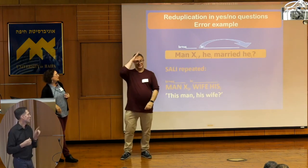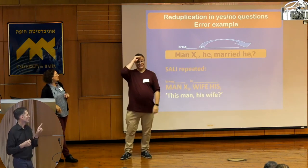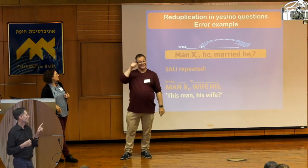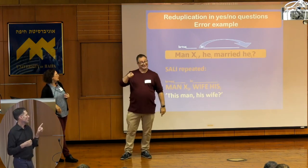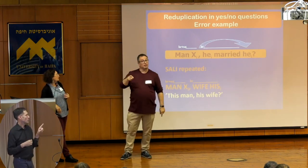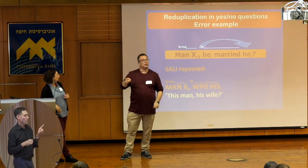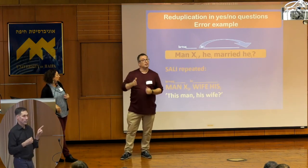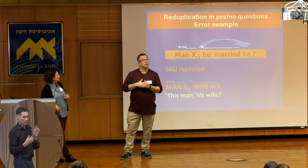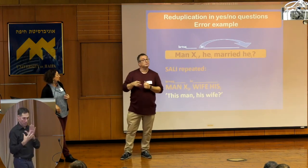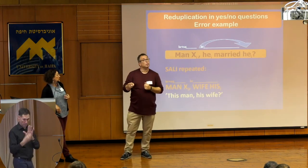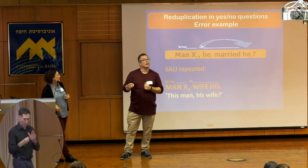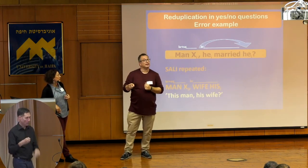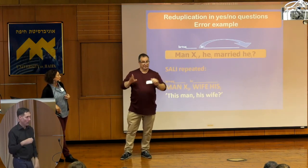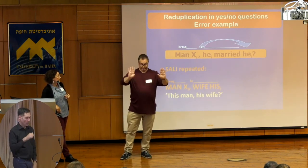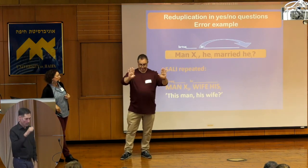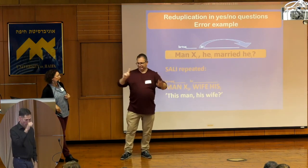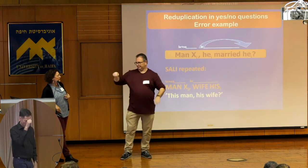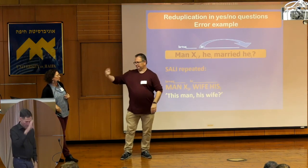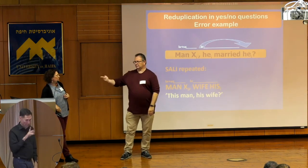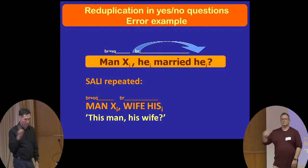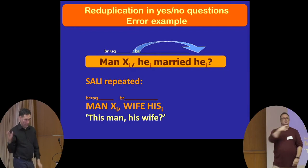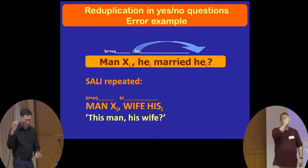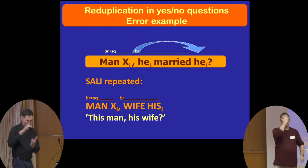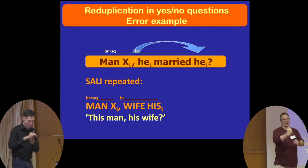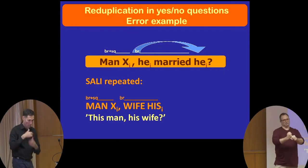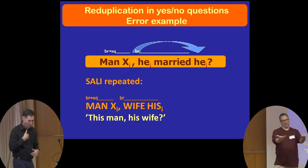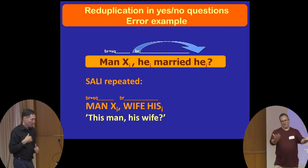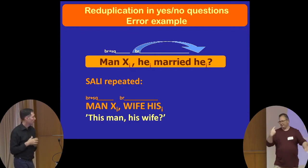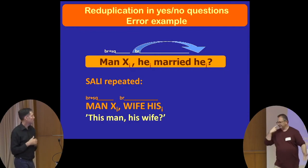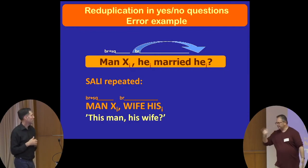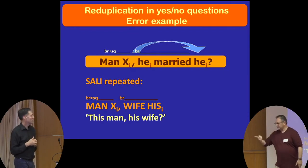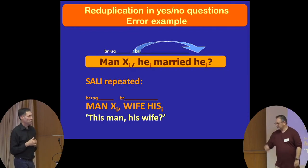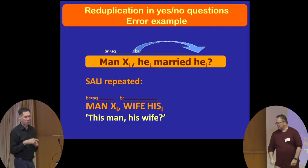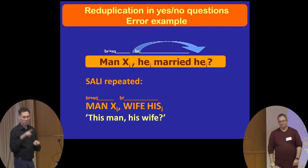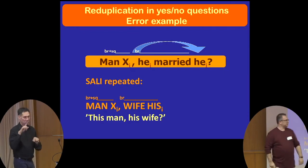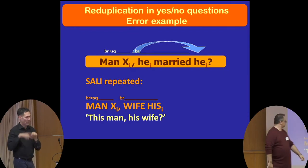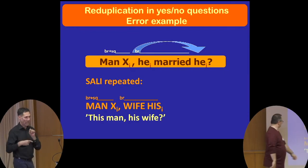sentence, Man, he, married he? She couldn't repeat it, and she said,